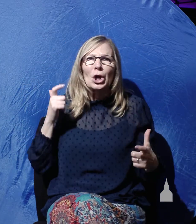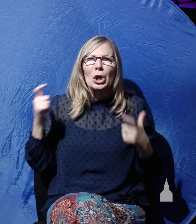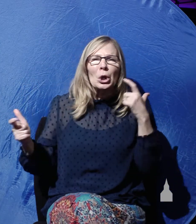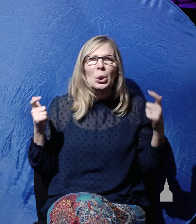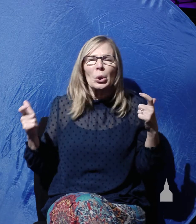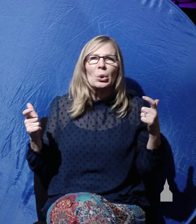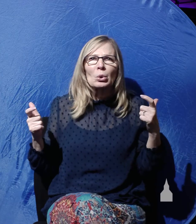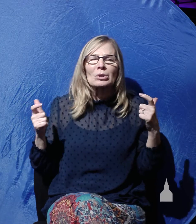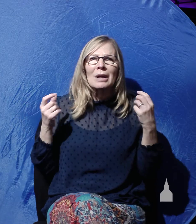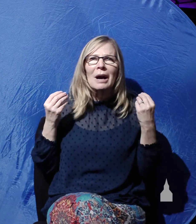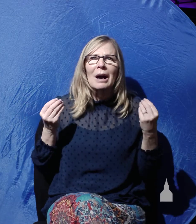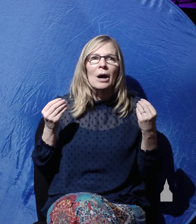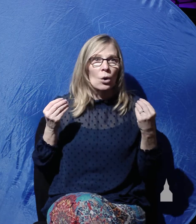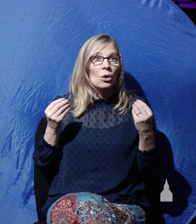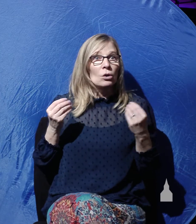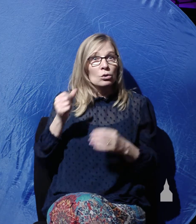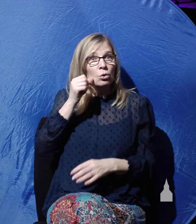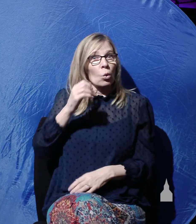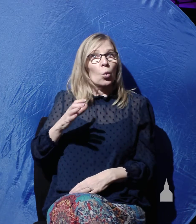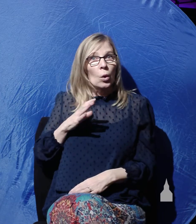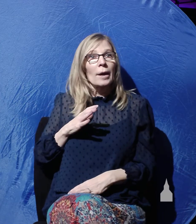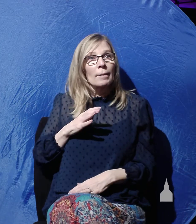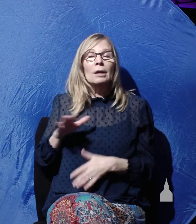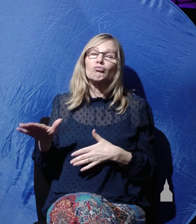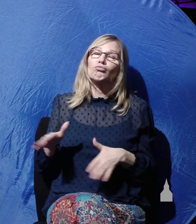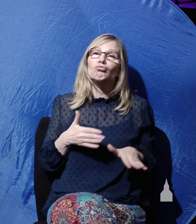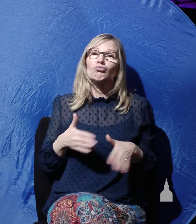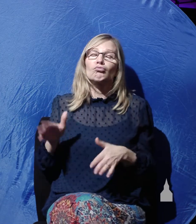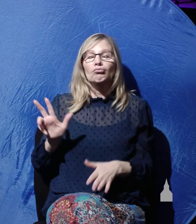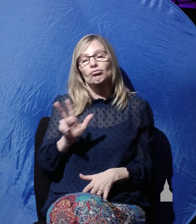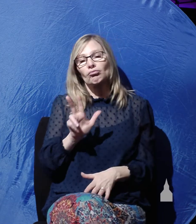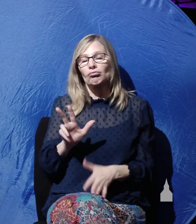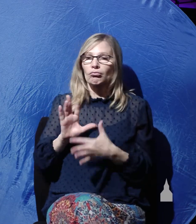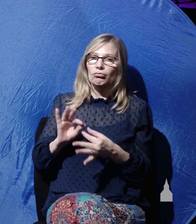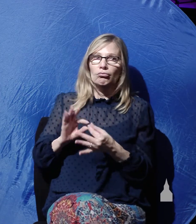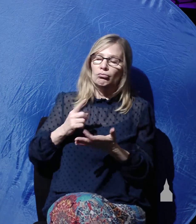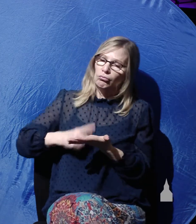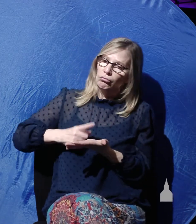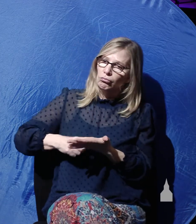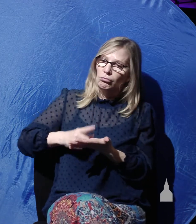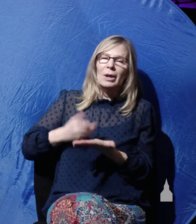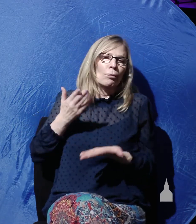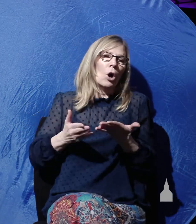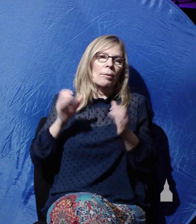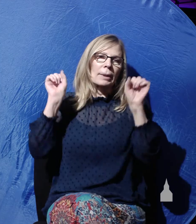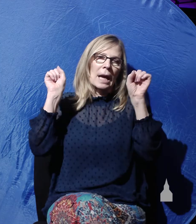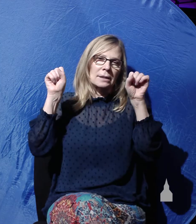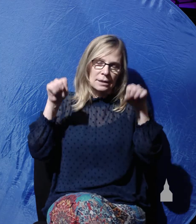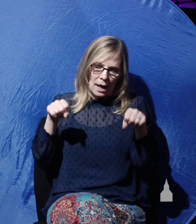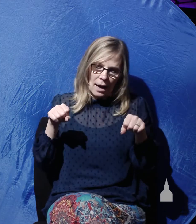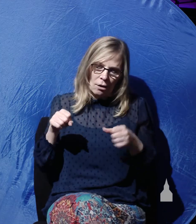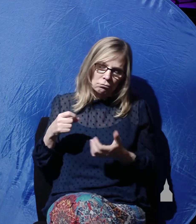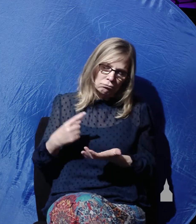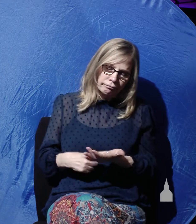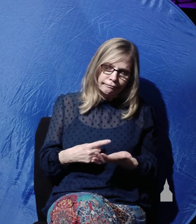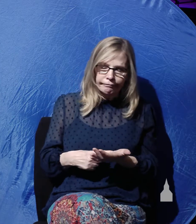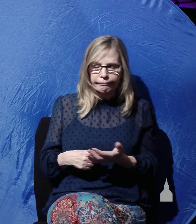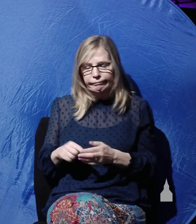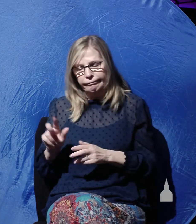tells us that as these women were walking and talking, apparently with their heads down, they came, as they came upon the